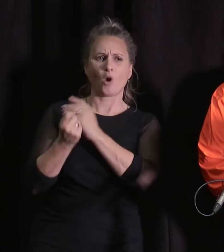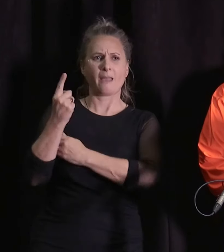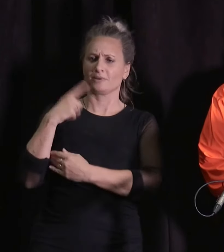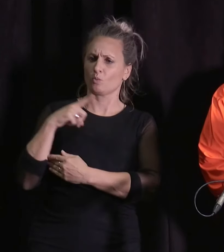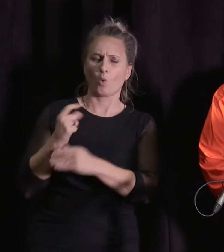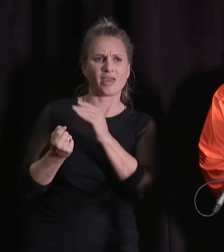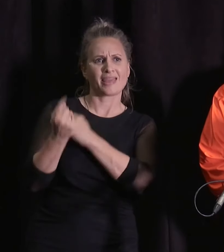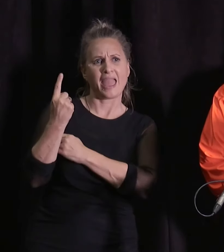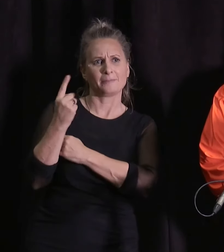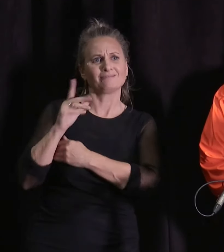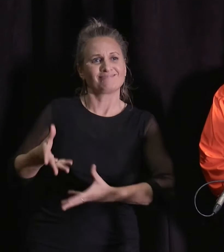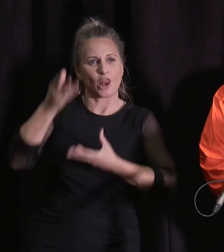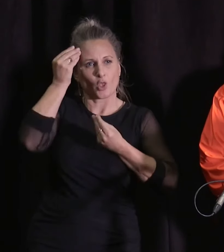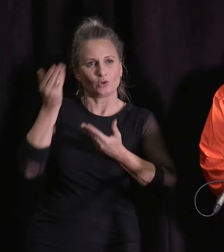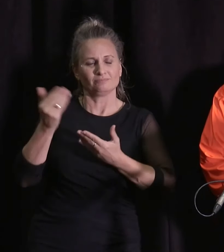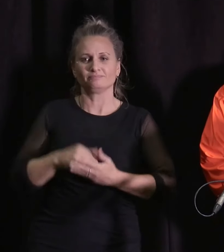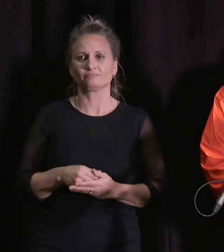capturing any relevant lessons from that.